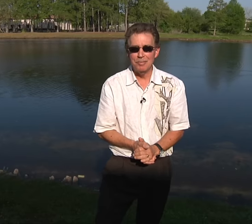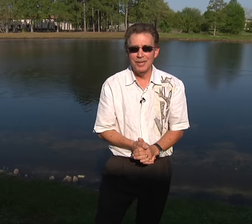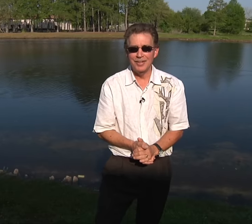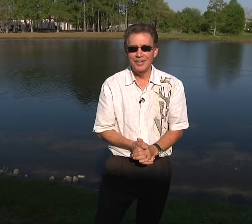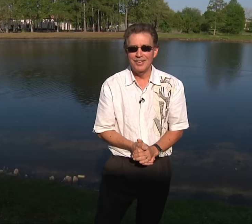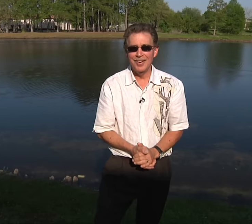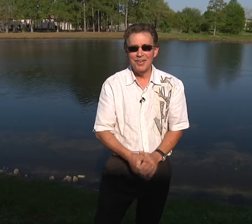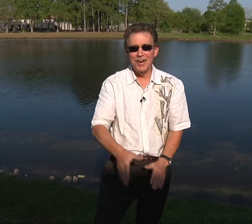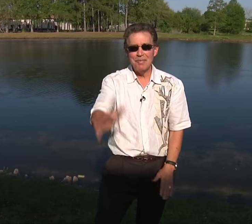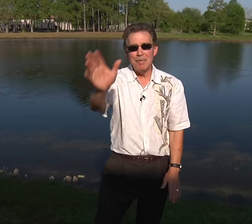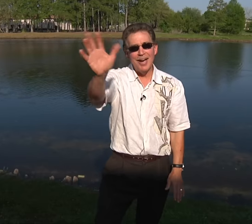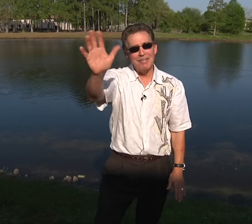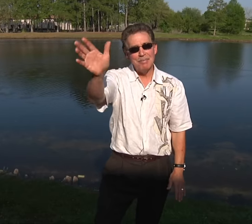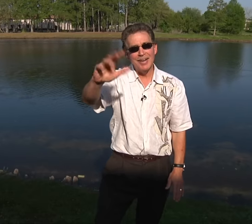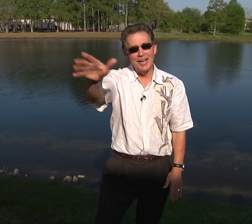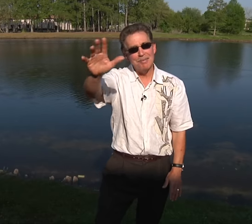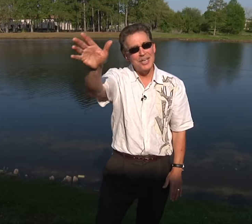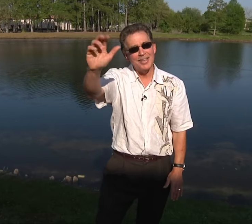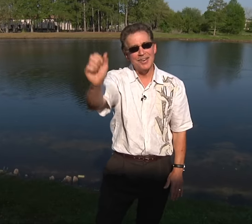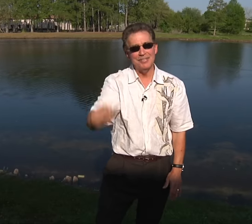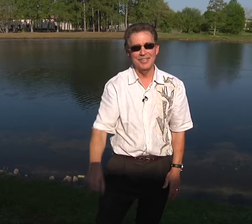me. Alright, bye everybody. I'm Jack Hartman.